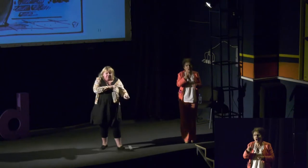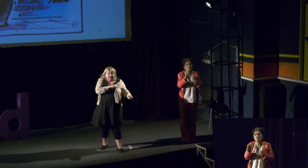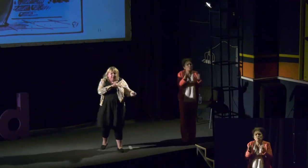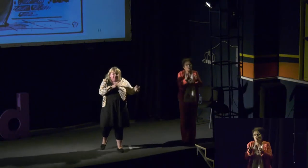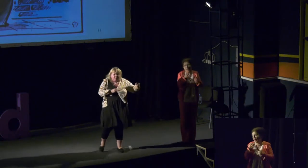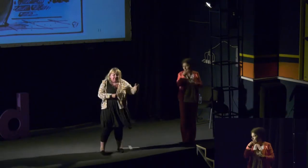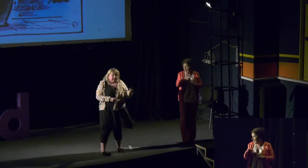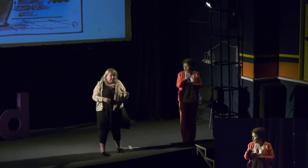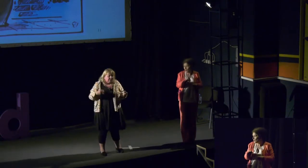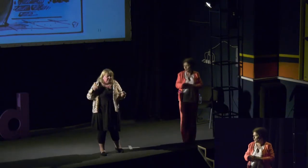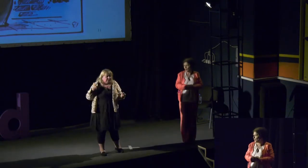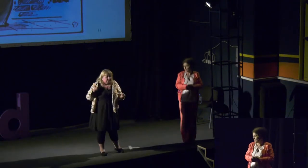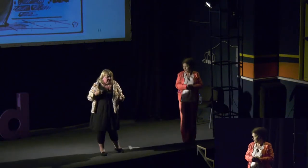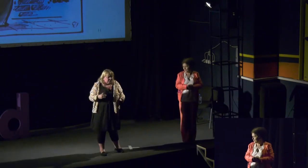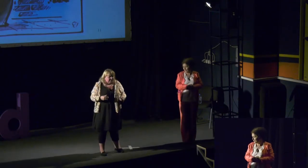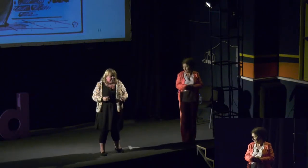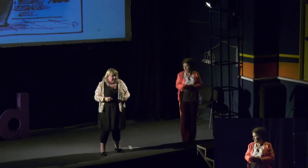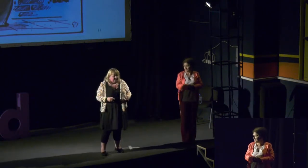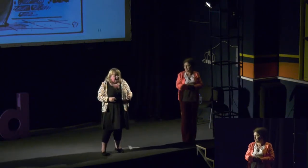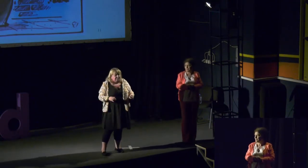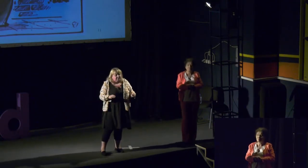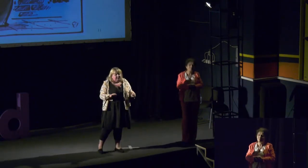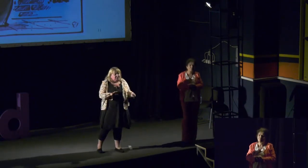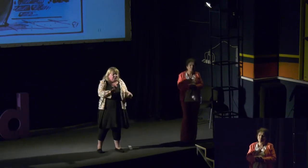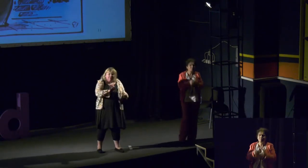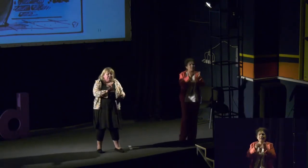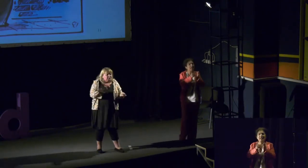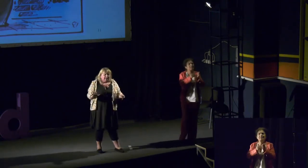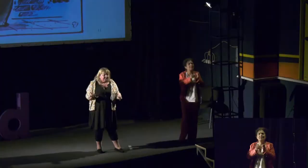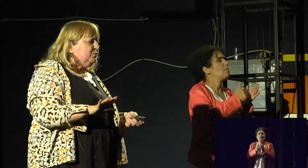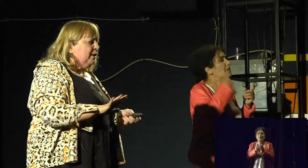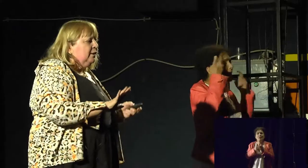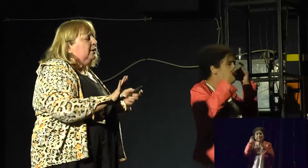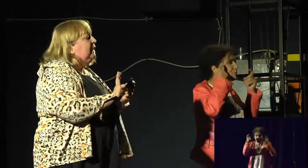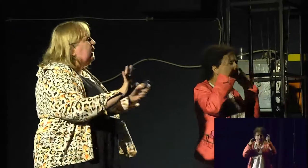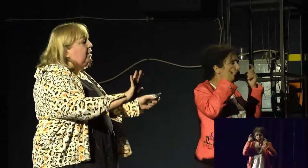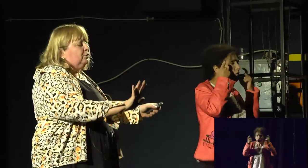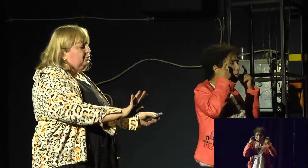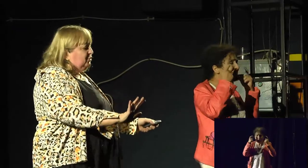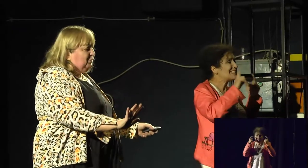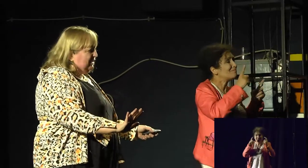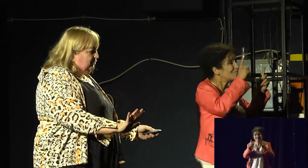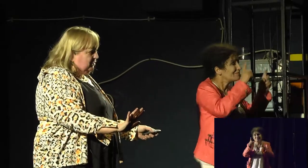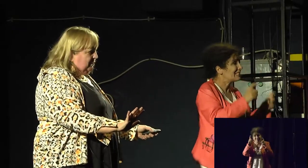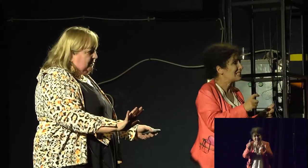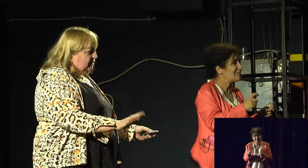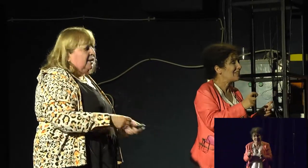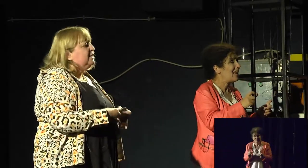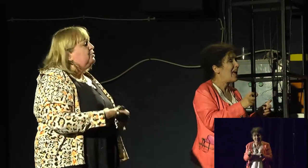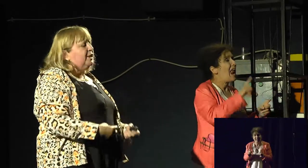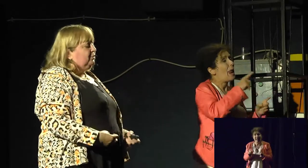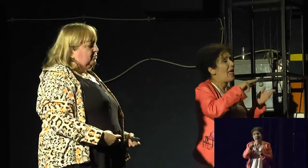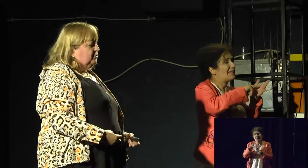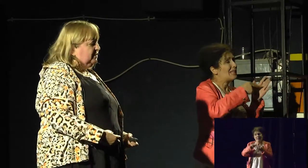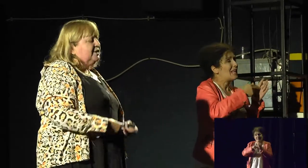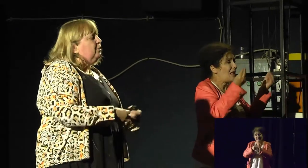Another thing we have to think about is contextualization. Everybody, you know, you have that here as well. In our culture, you cannot talk about